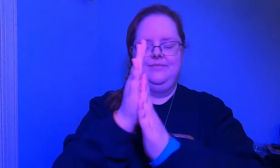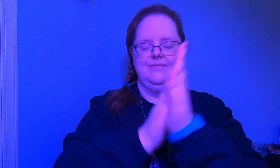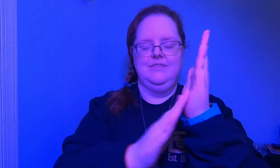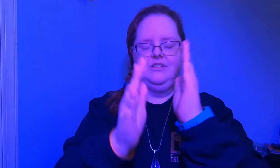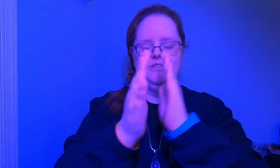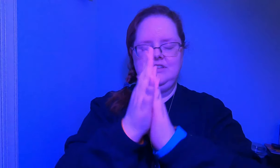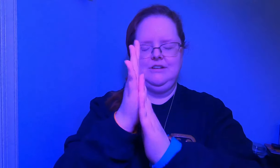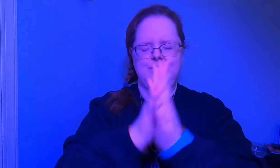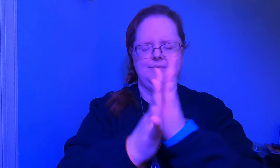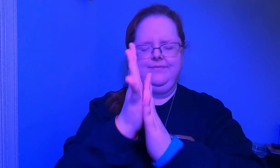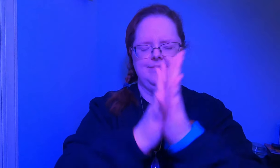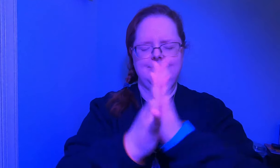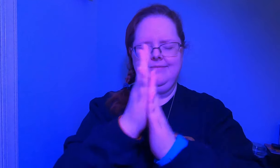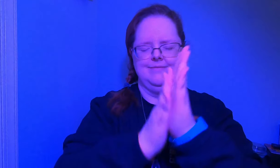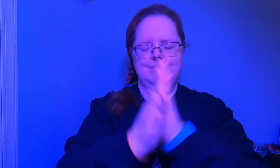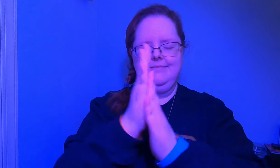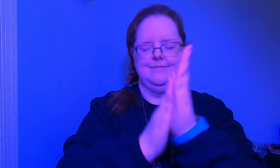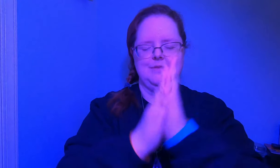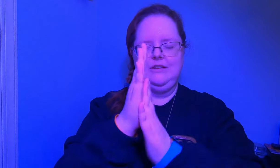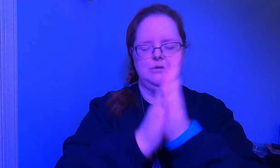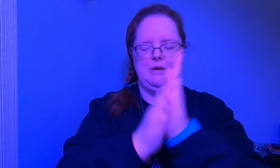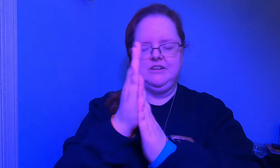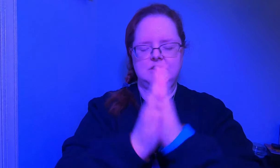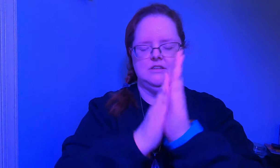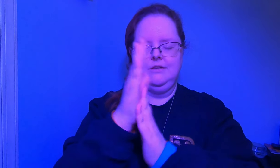to do so to imagine so